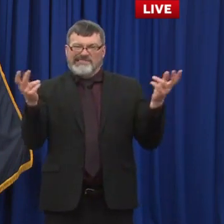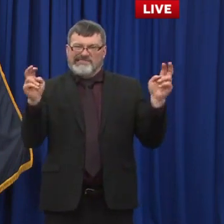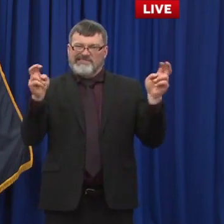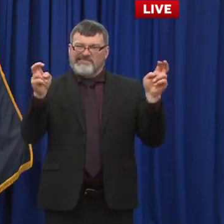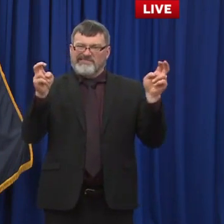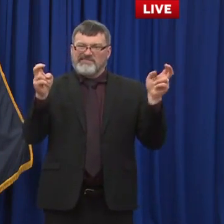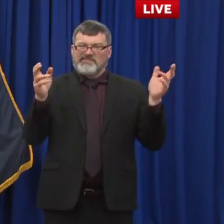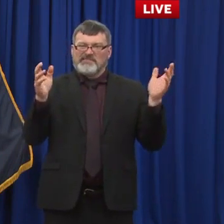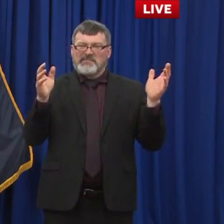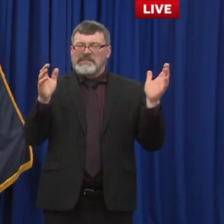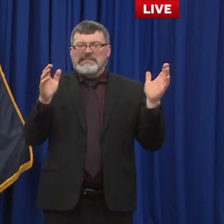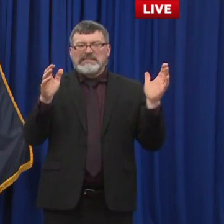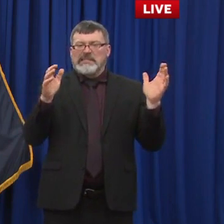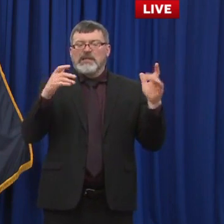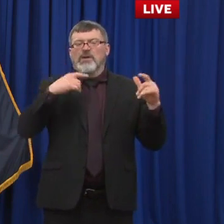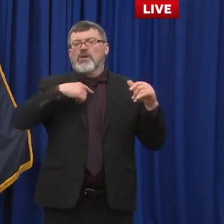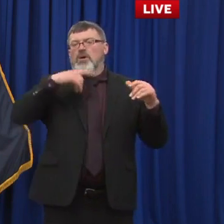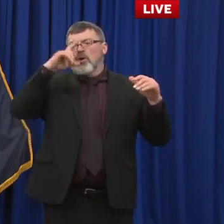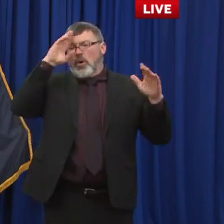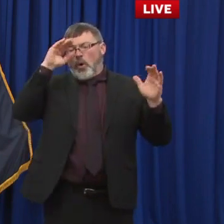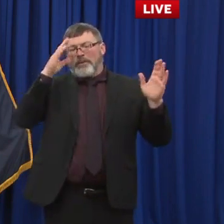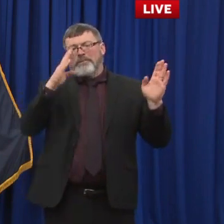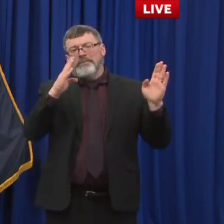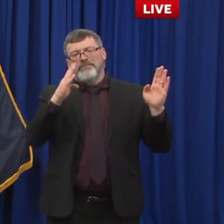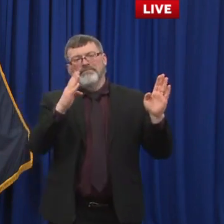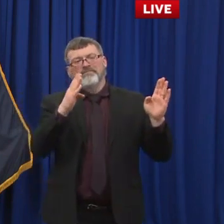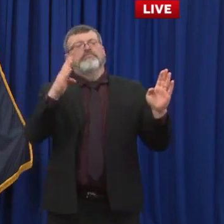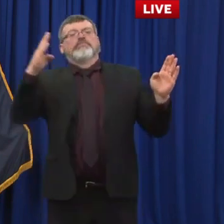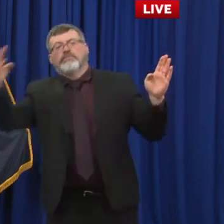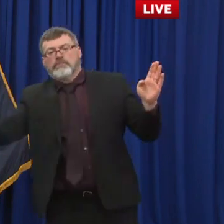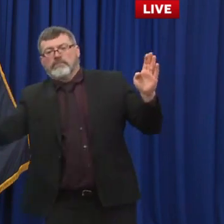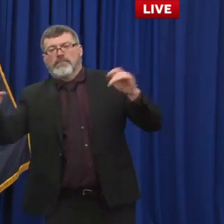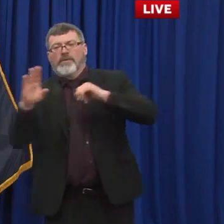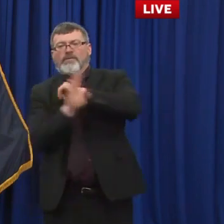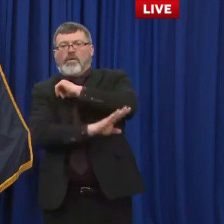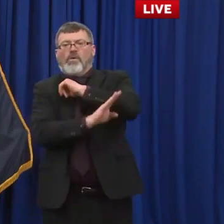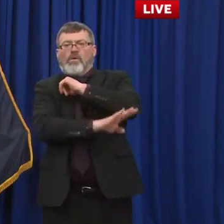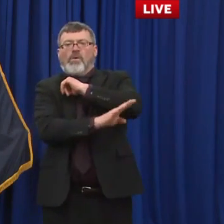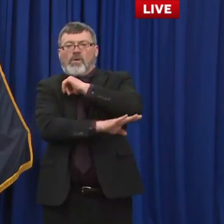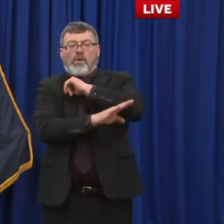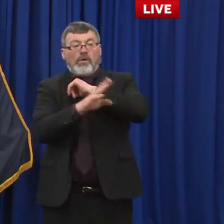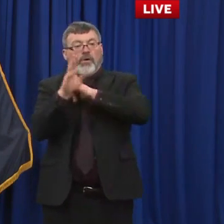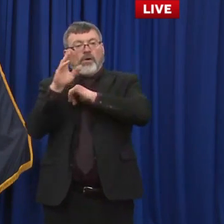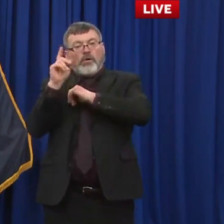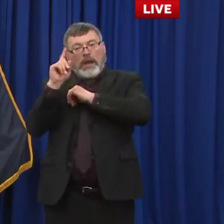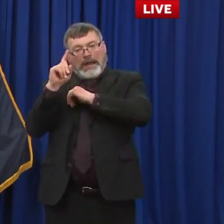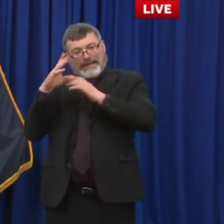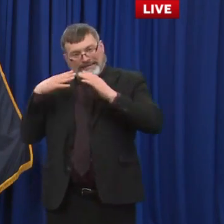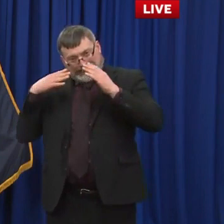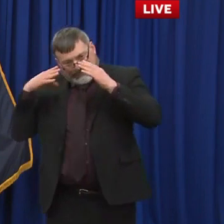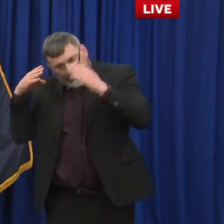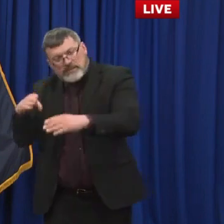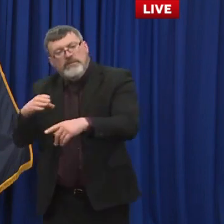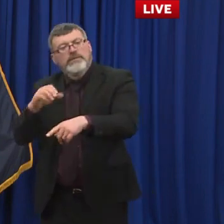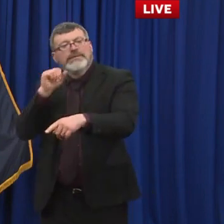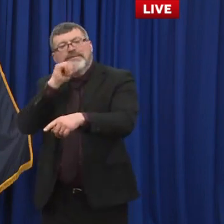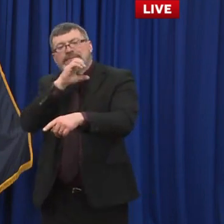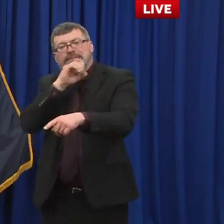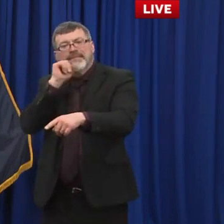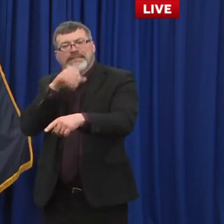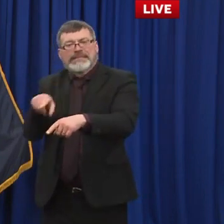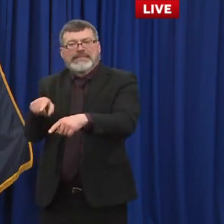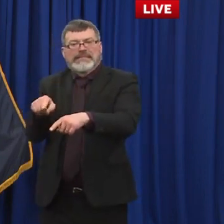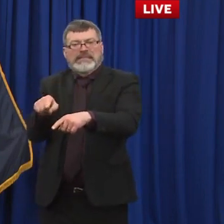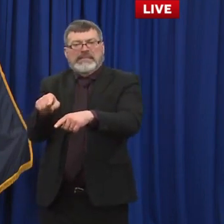vulnerable population maybe the elderly or something like that so again I think all within the management scope of the existing health care system as